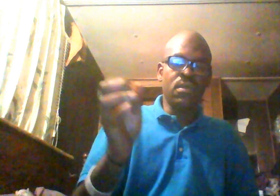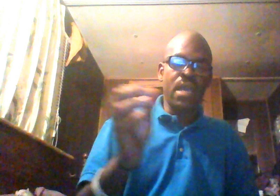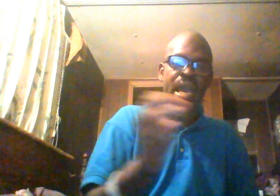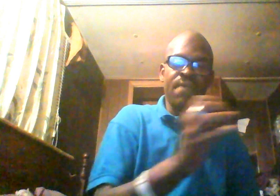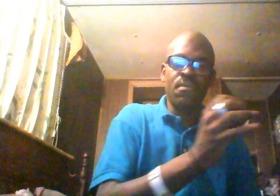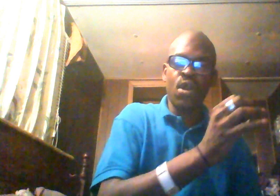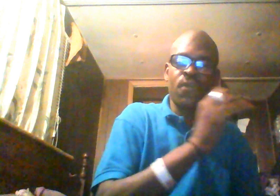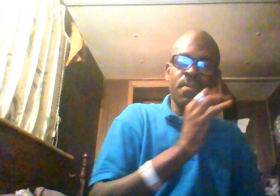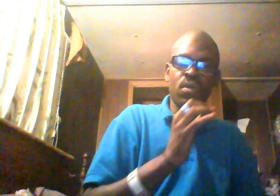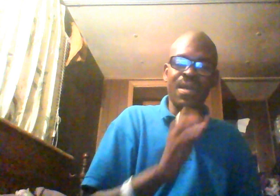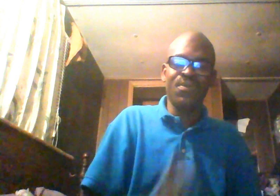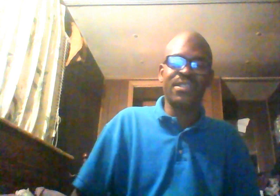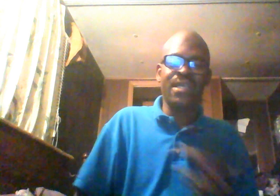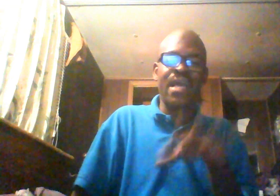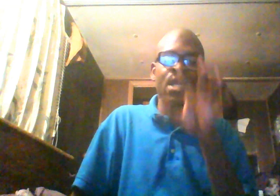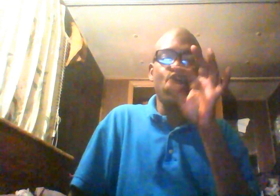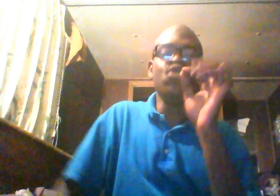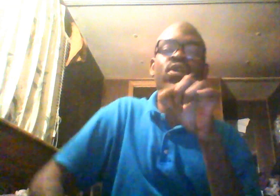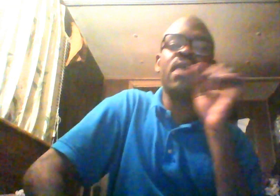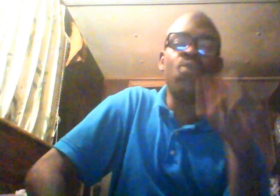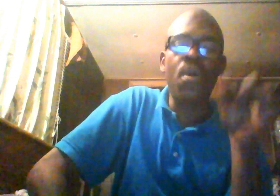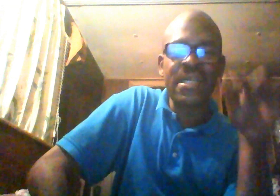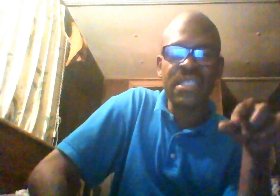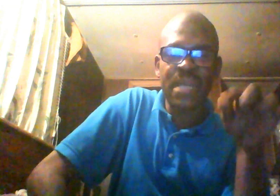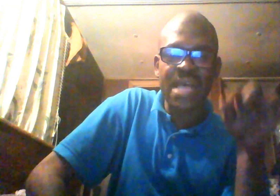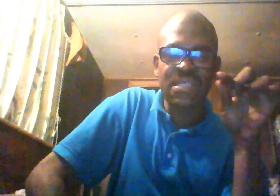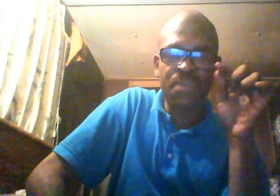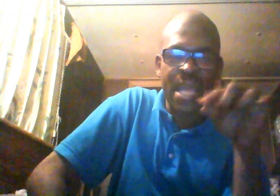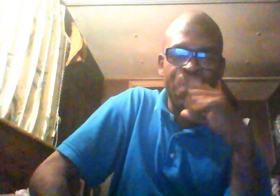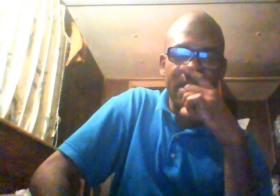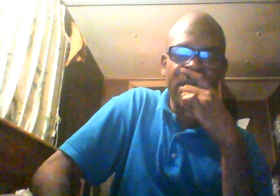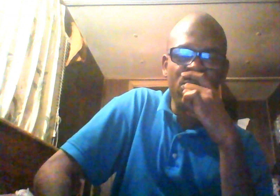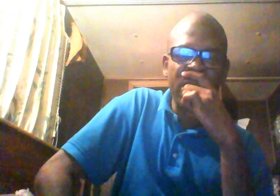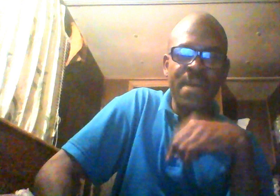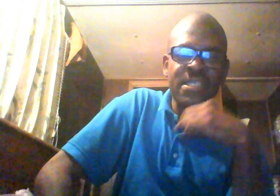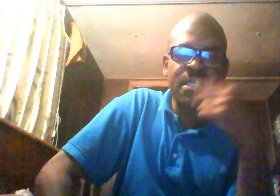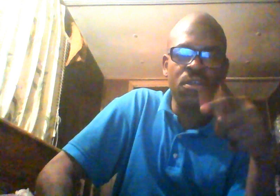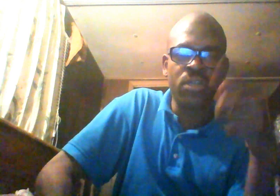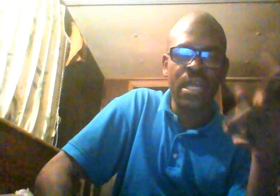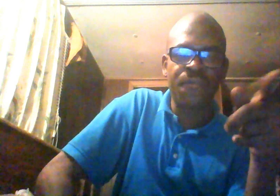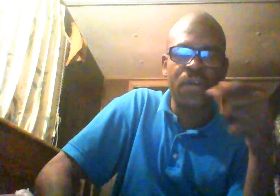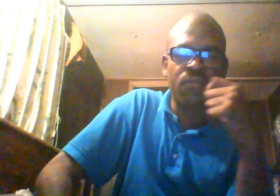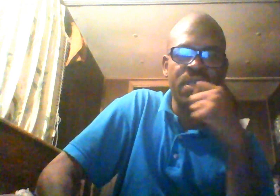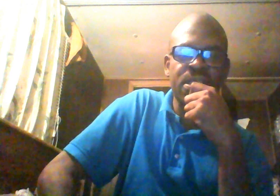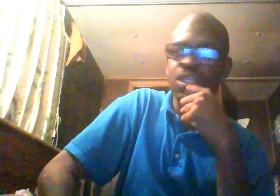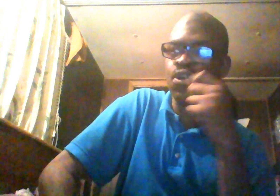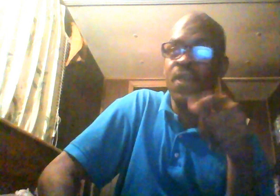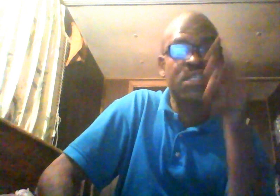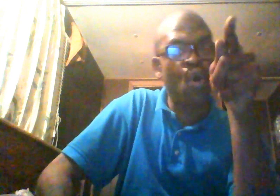And, having Mark Furman on there. Which said that. You cared more about demonizing a black man. Than you did about sitting here looking at a fucking racist in your face. On